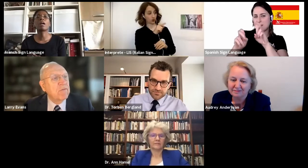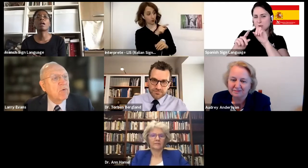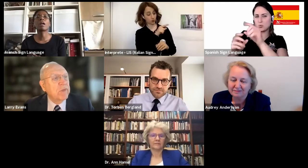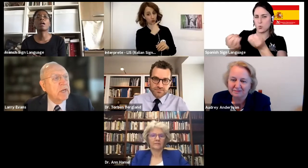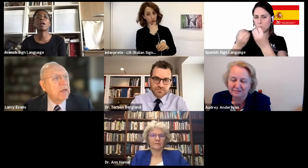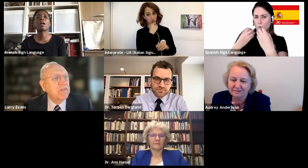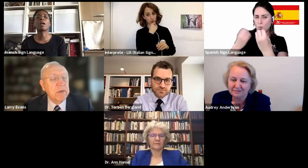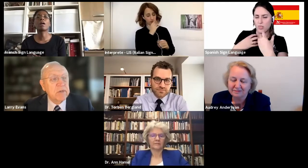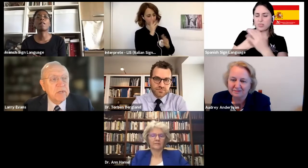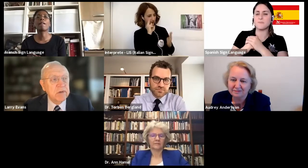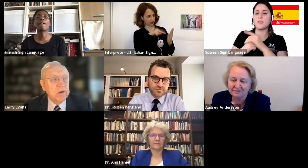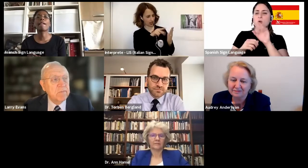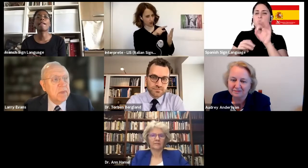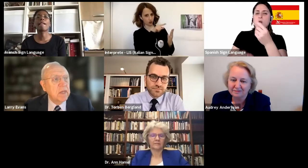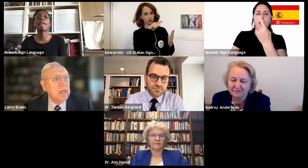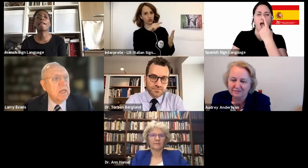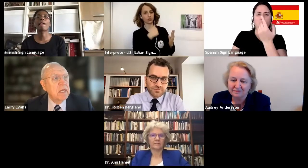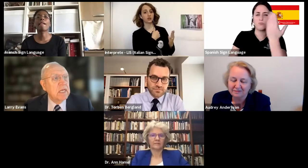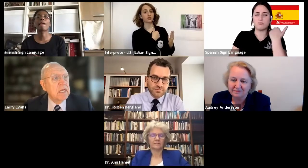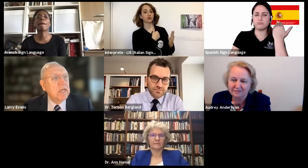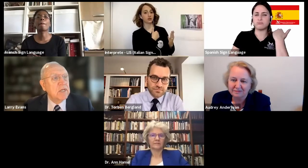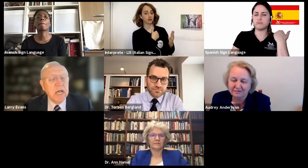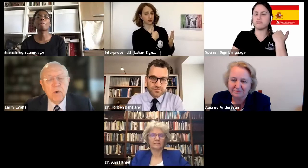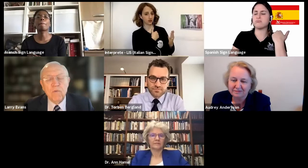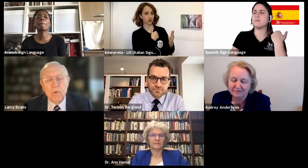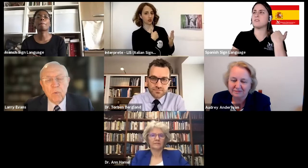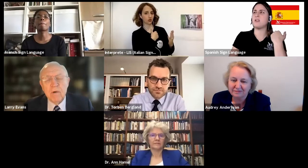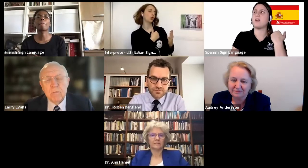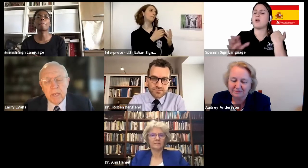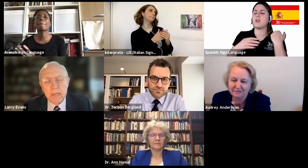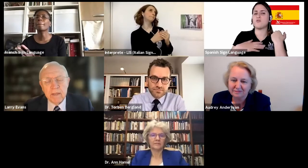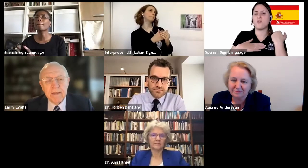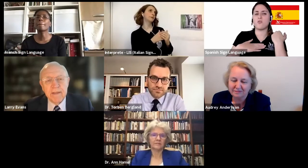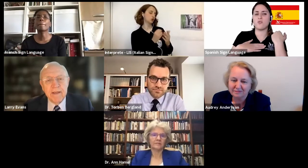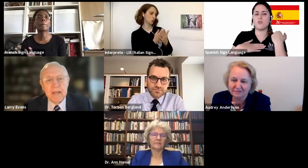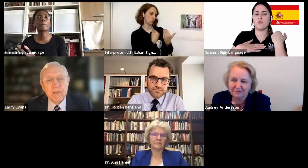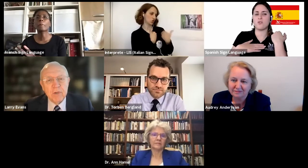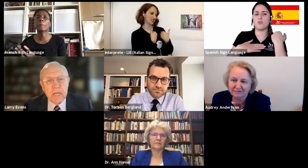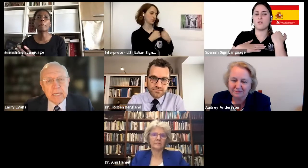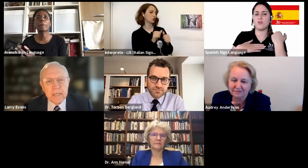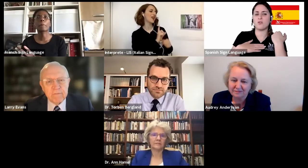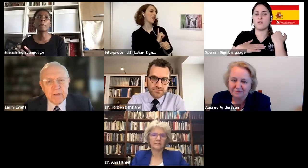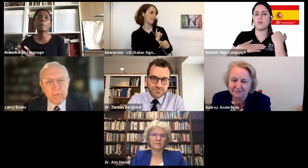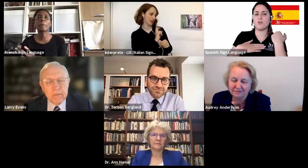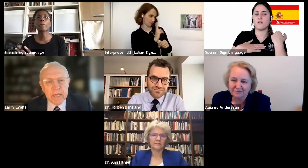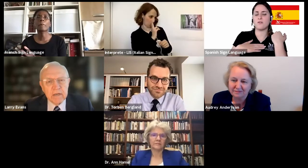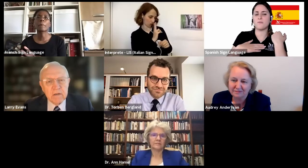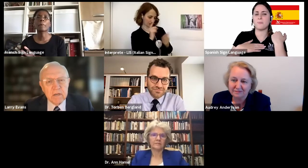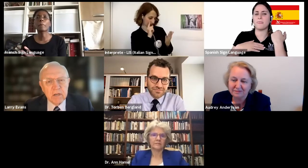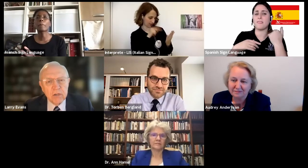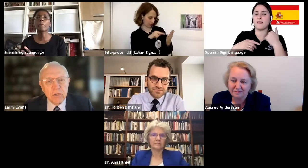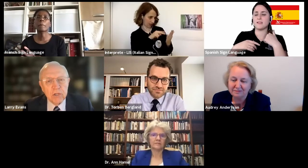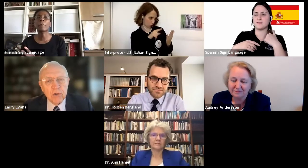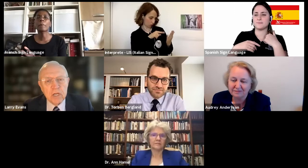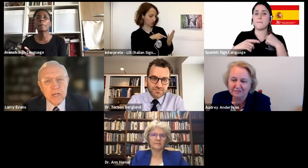grief over the death of my sister. It does not overwhelm me. I think you can identify with that.